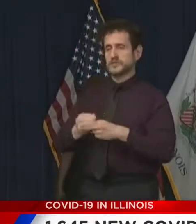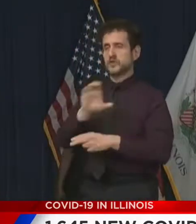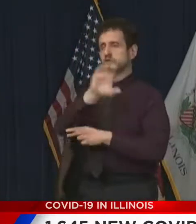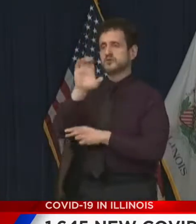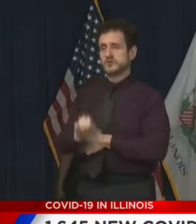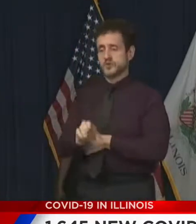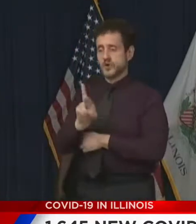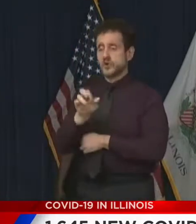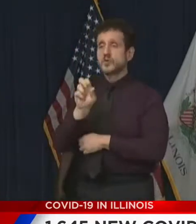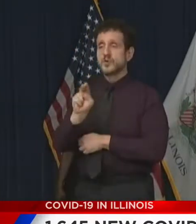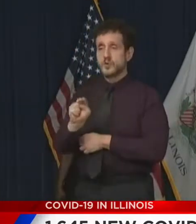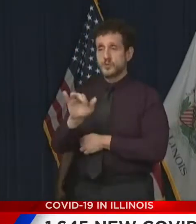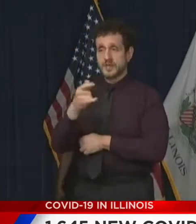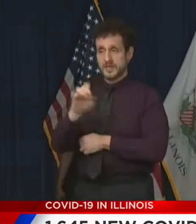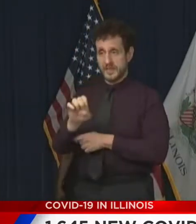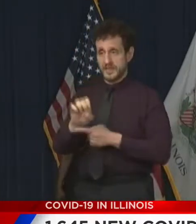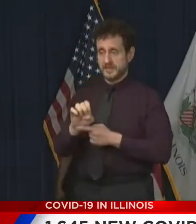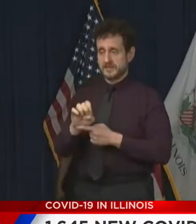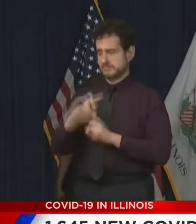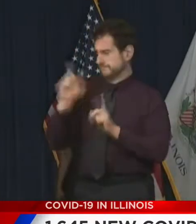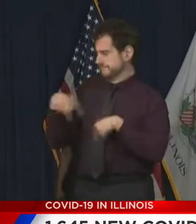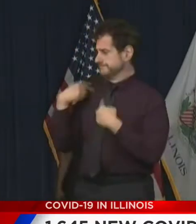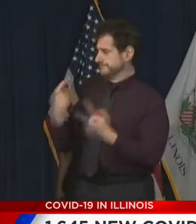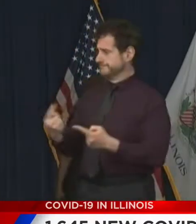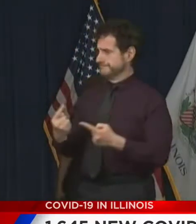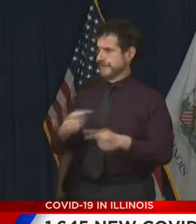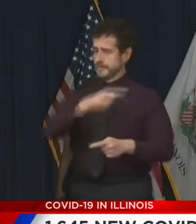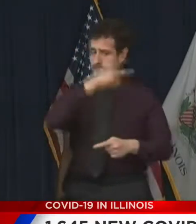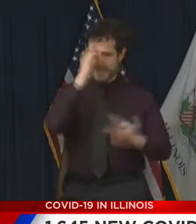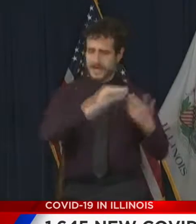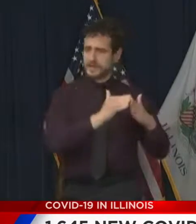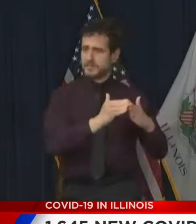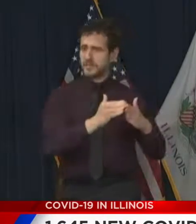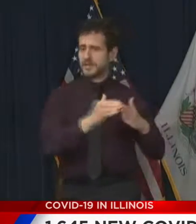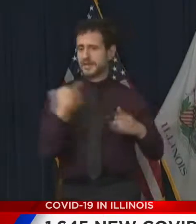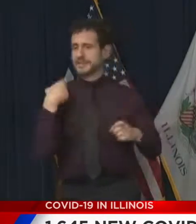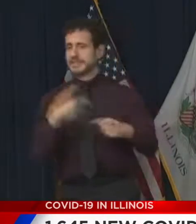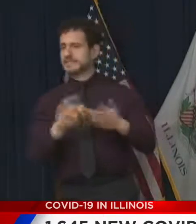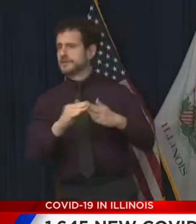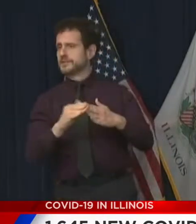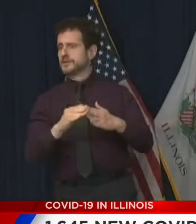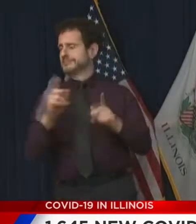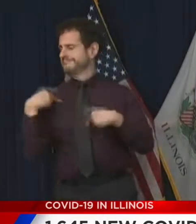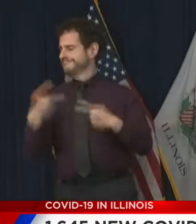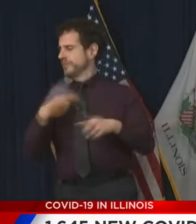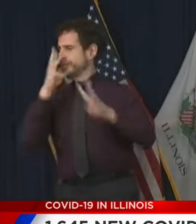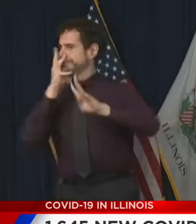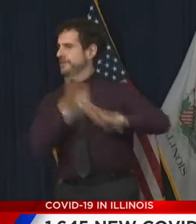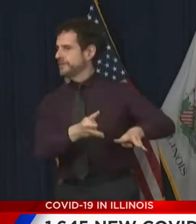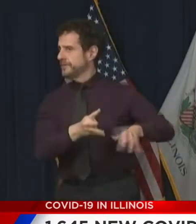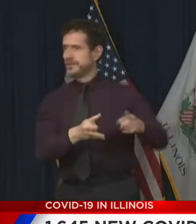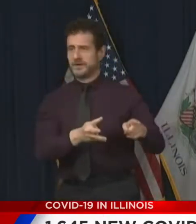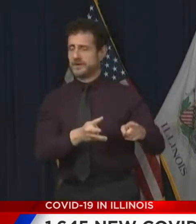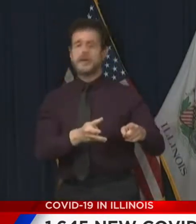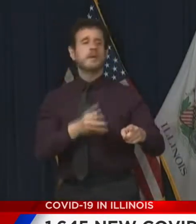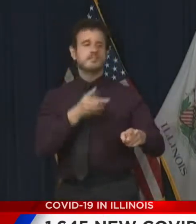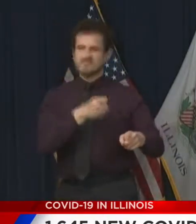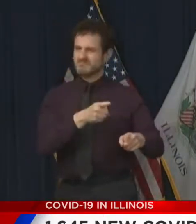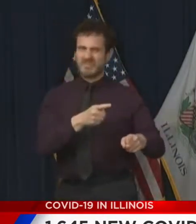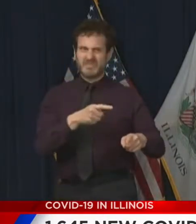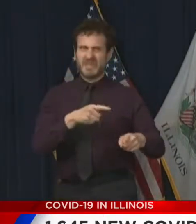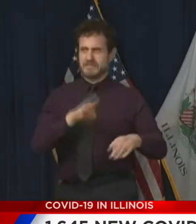historical lack of support in communities of color is an unacceptable barrier to accessing critical resources.